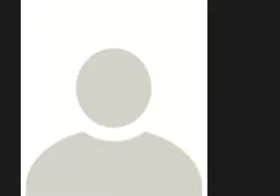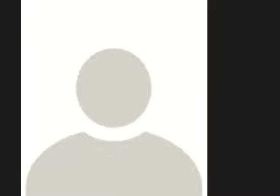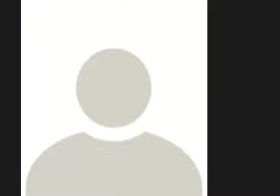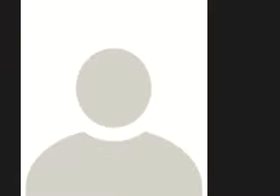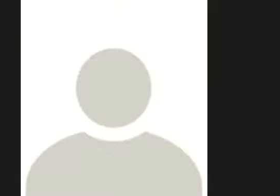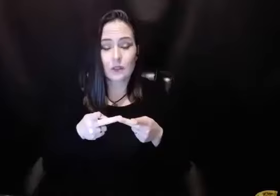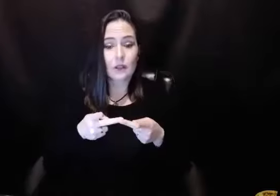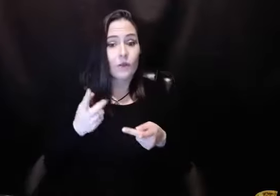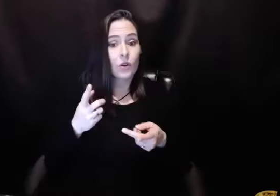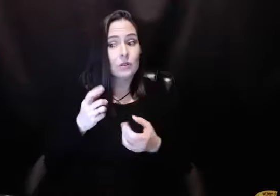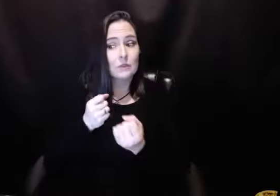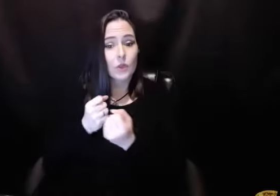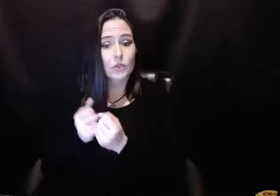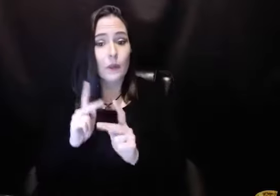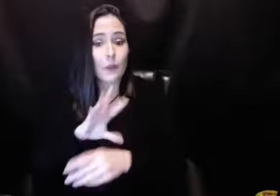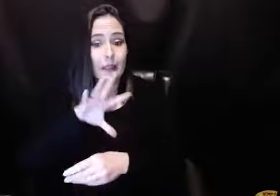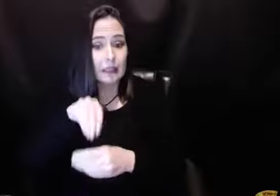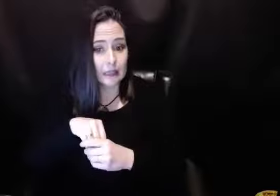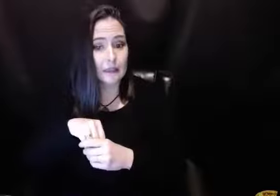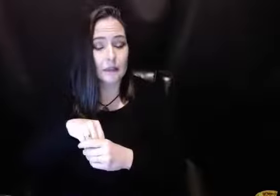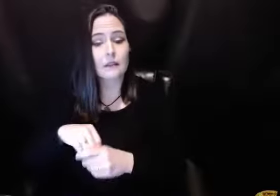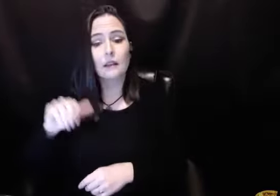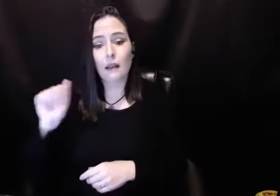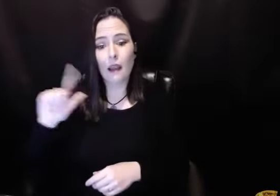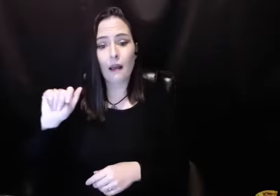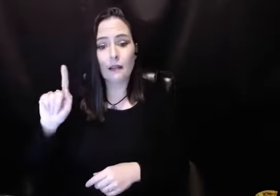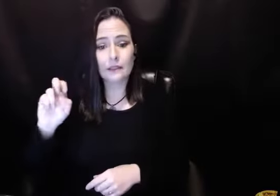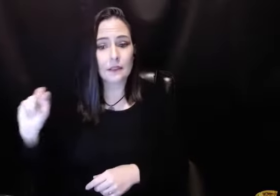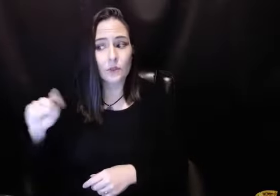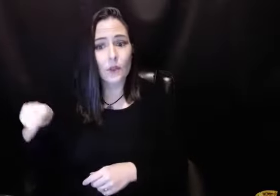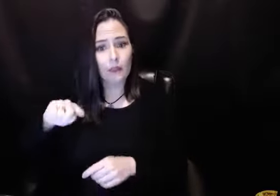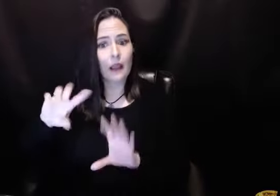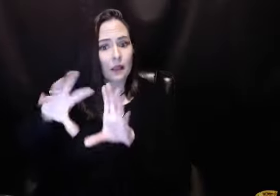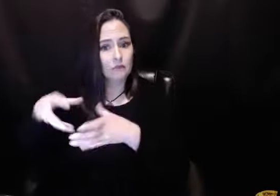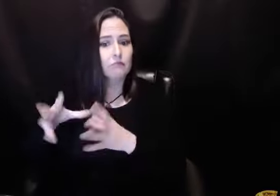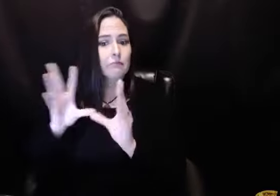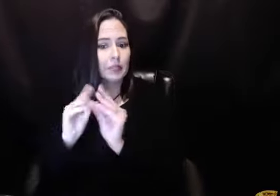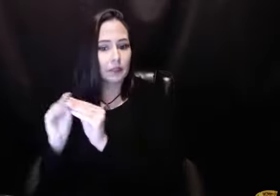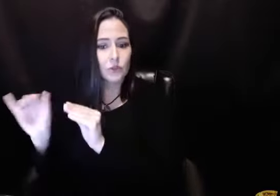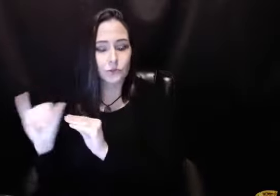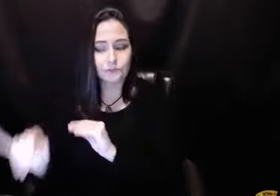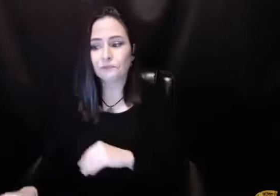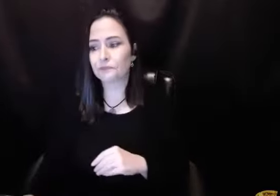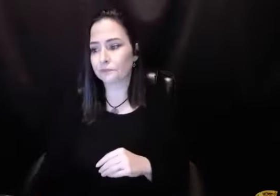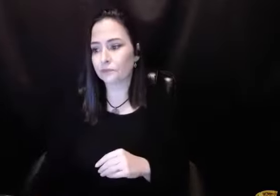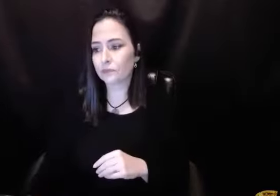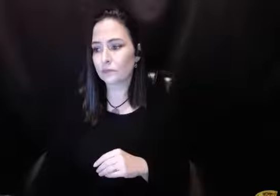service position for us in Al-Anon of being an Al-Team sponsor, sponsoring the group so that they can be there.